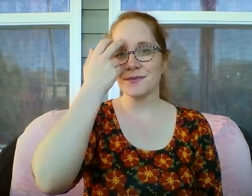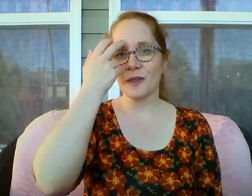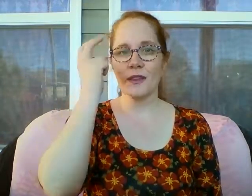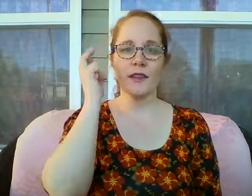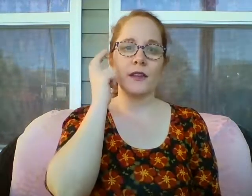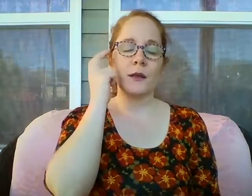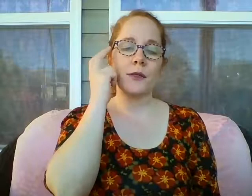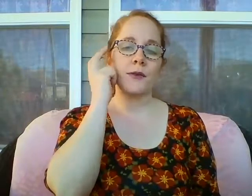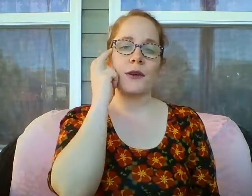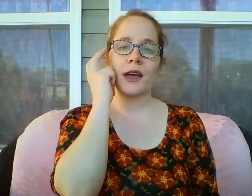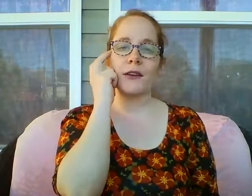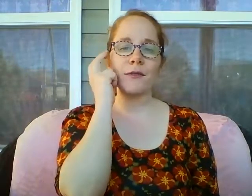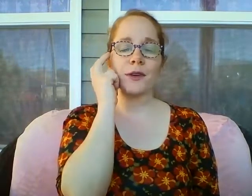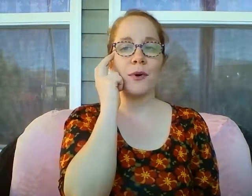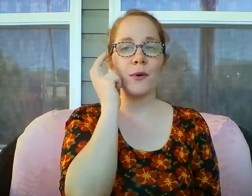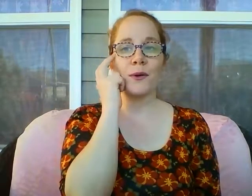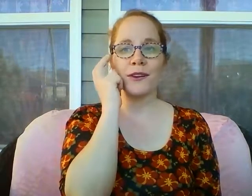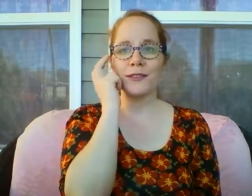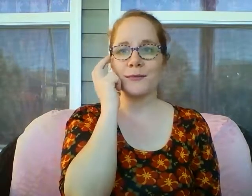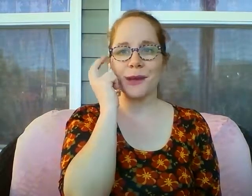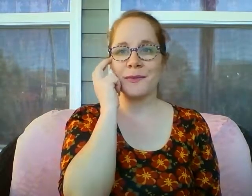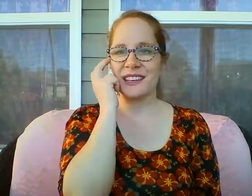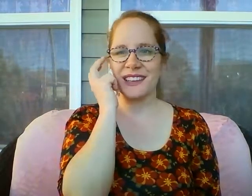Through every pore of my being.